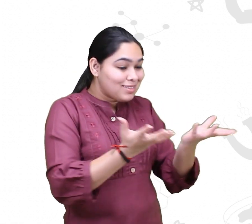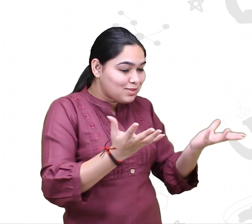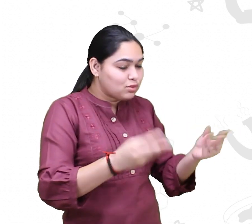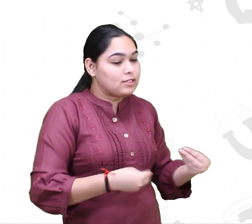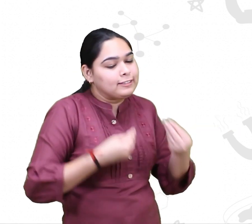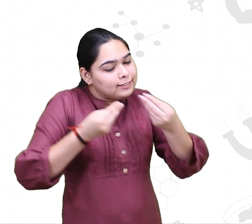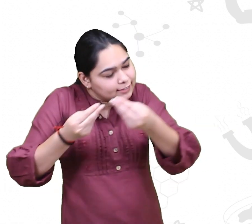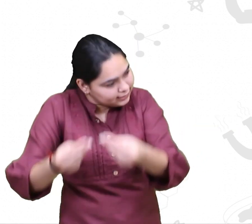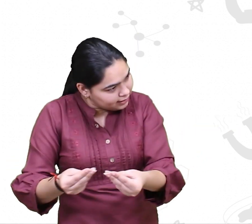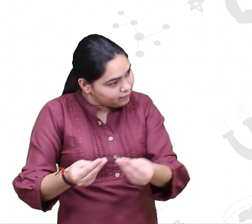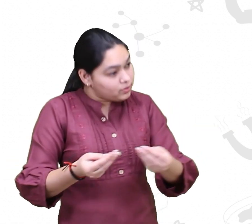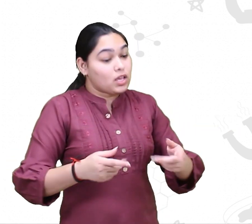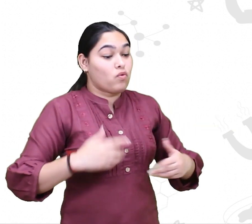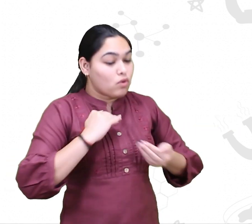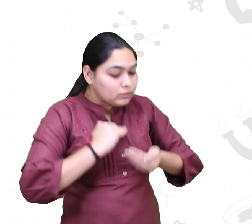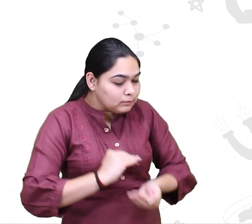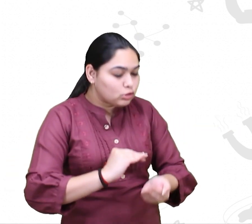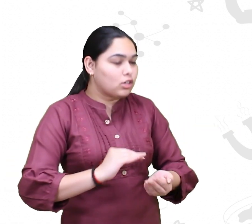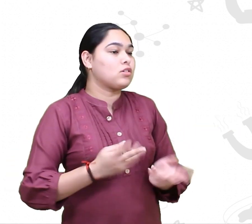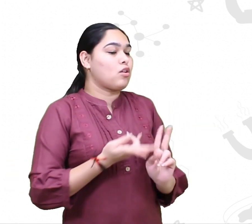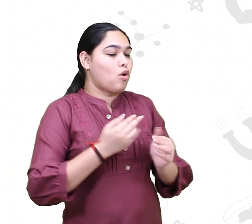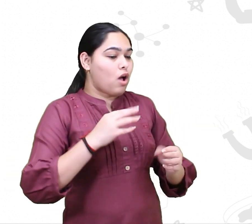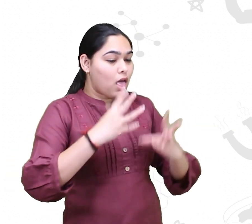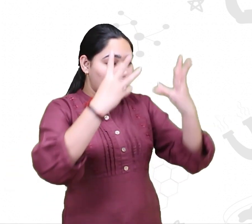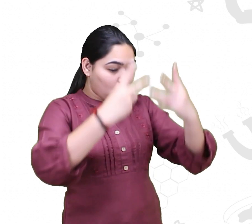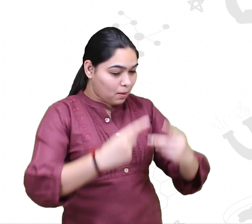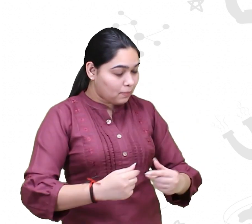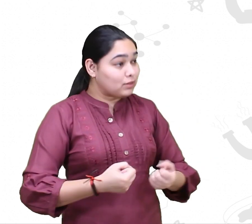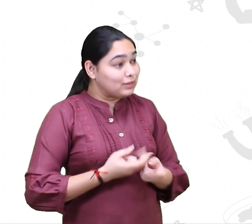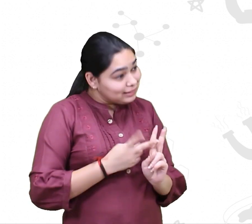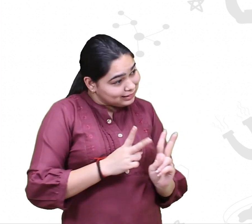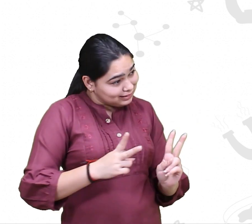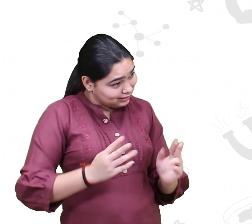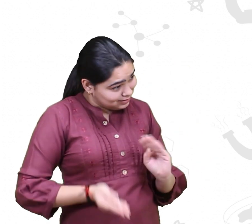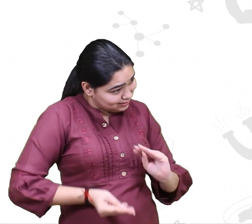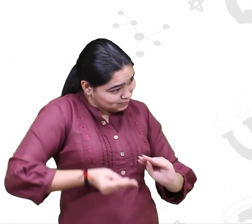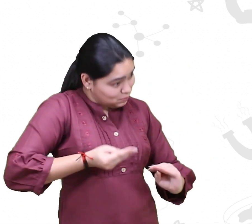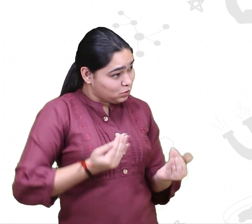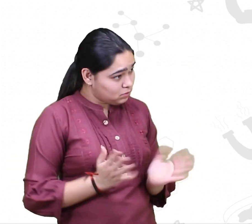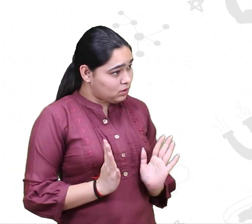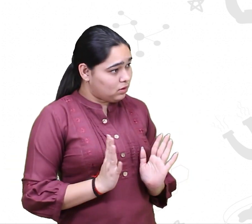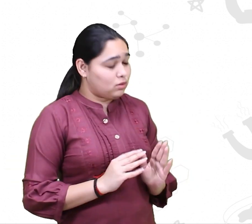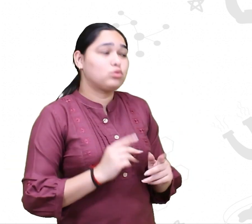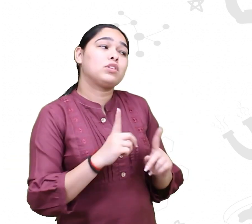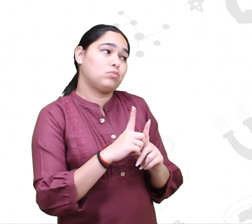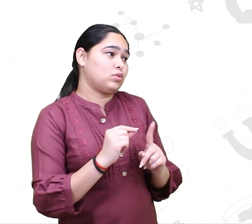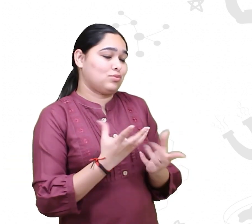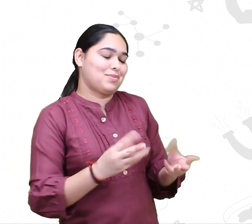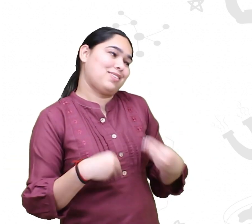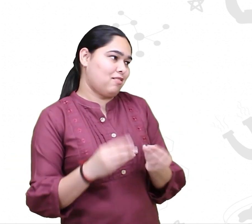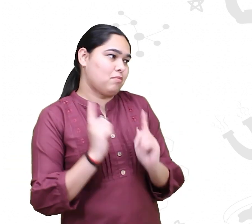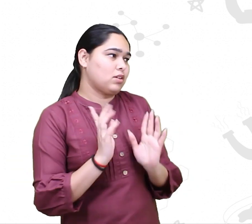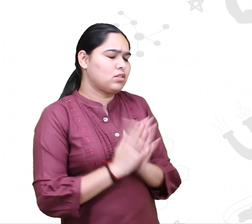reintroduce them, these factors need to be brought in at that stage itself. So, on that note,